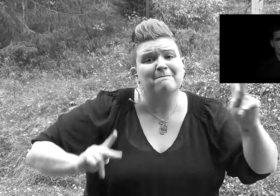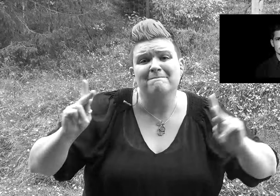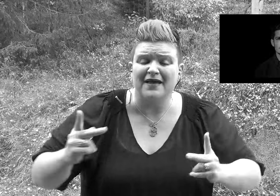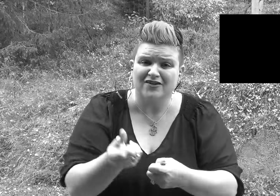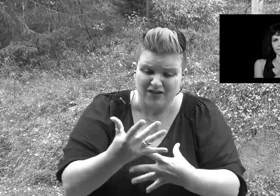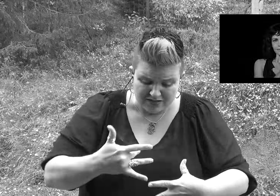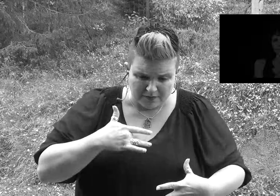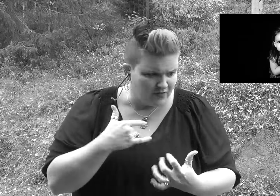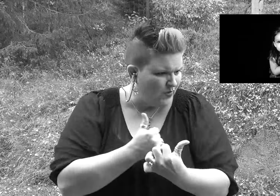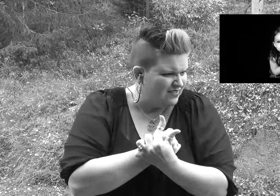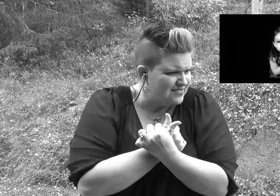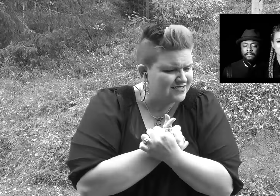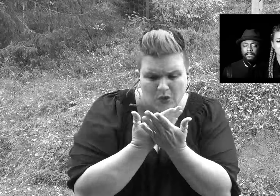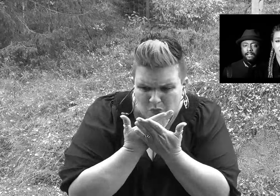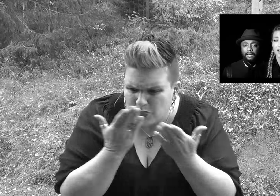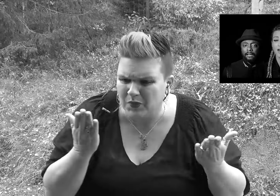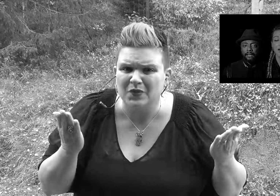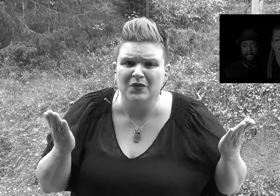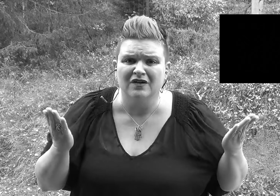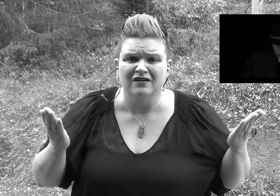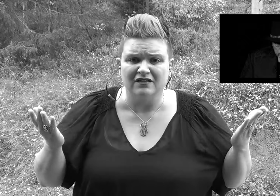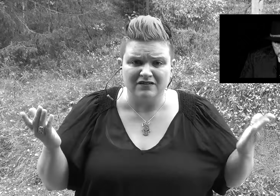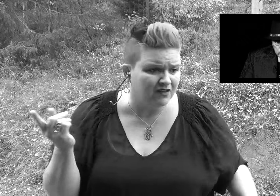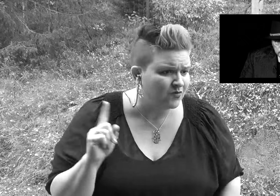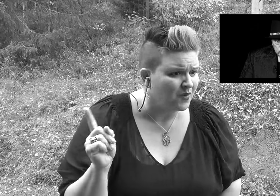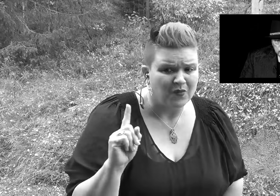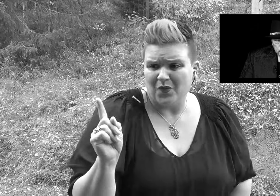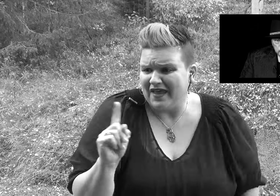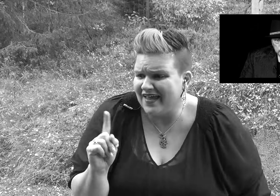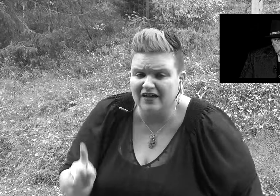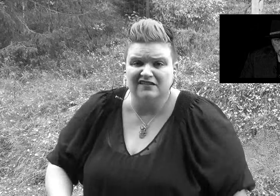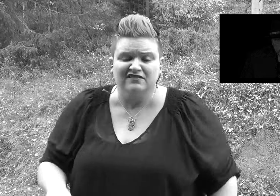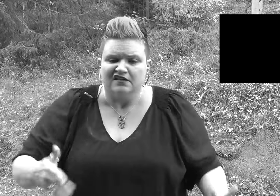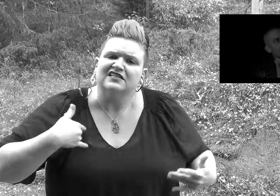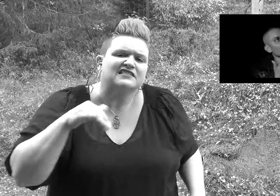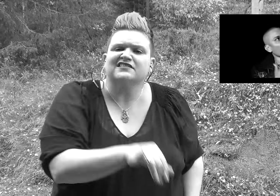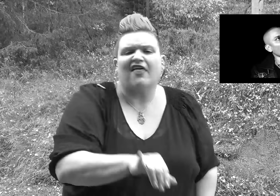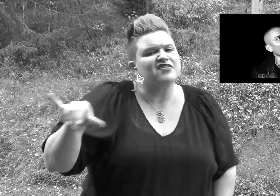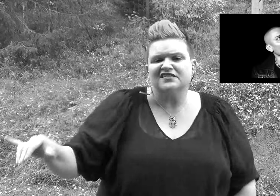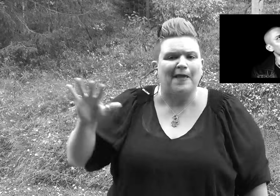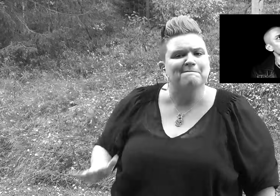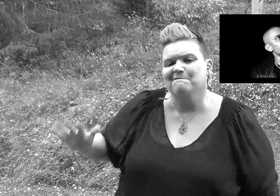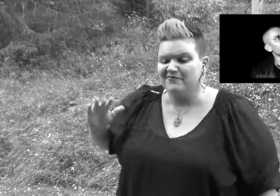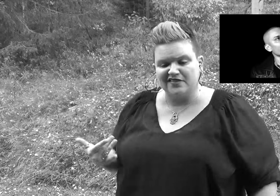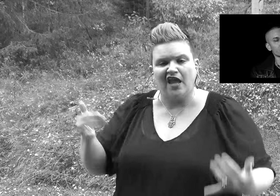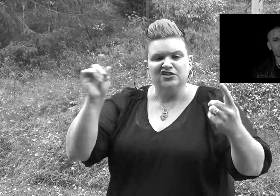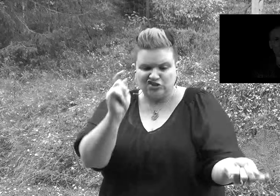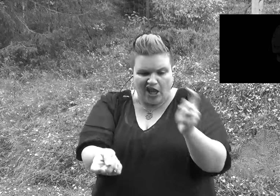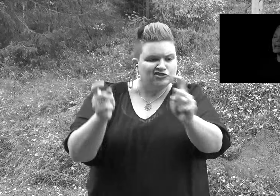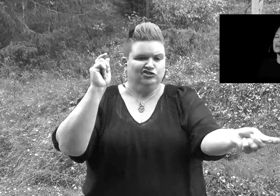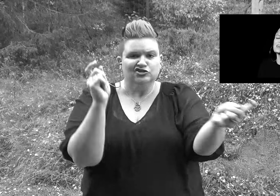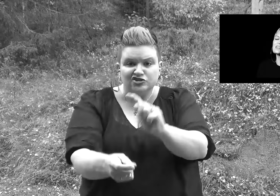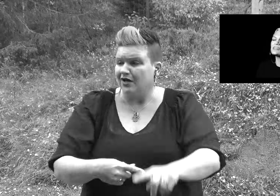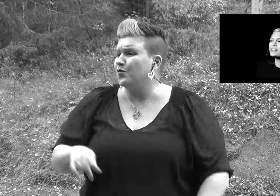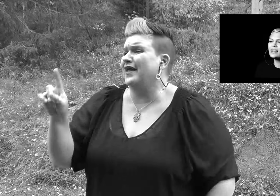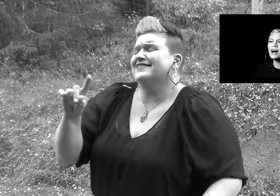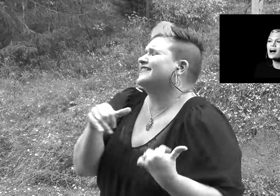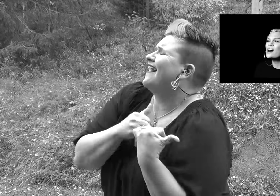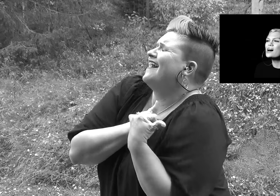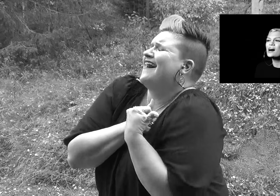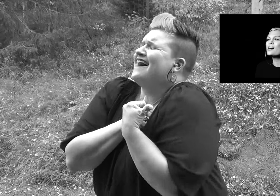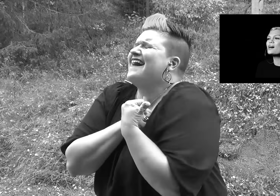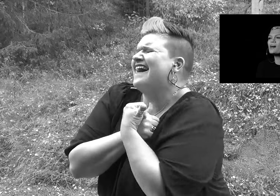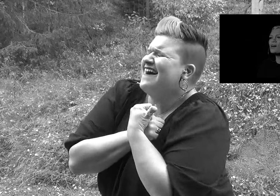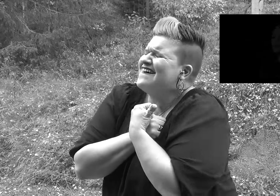questioning Where's the love? It just ain't the same, always the change Where's the